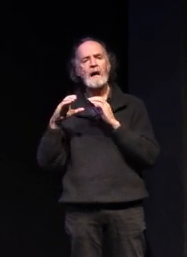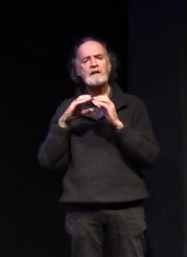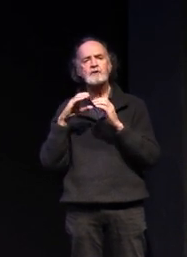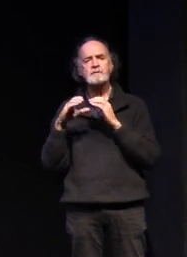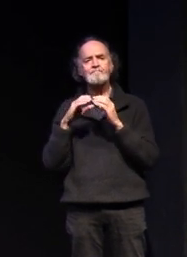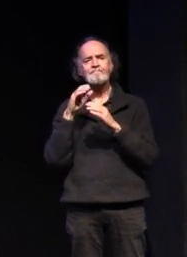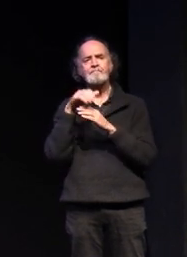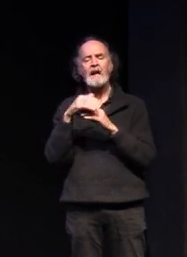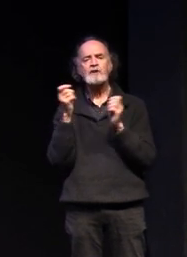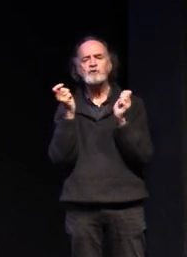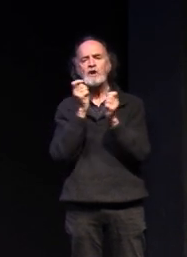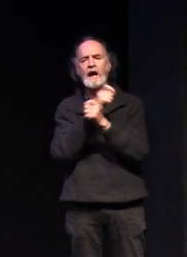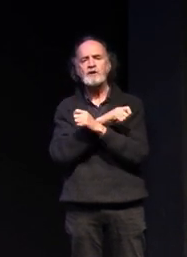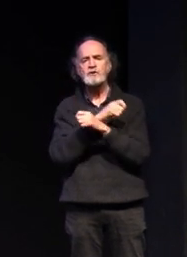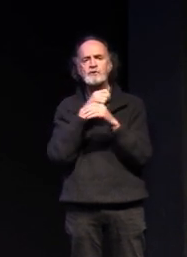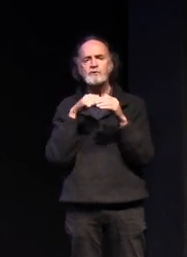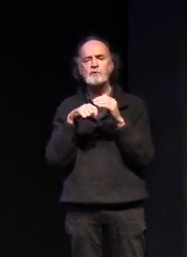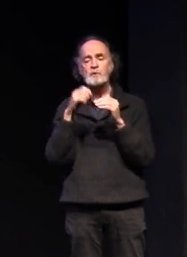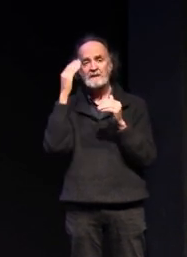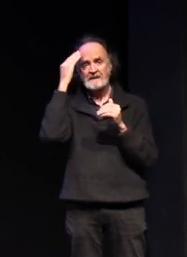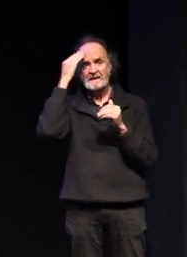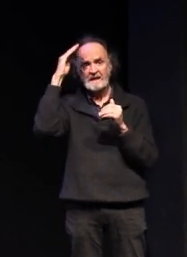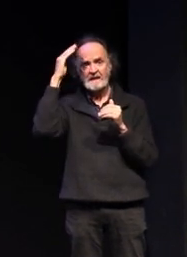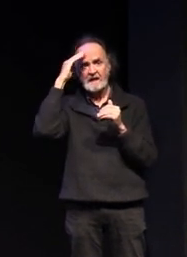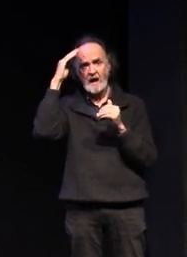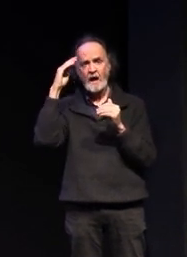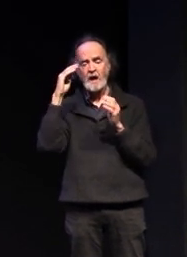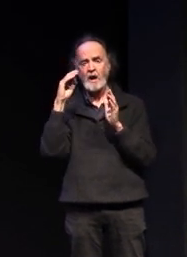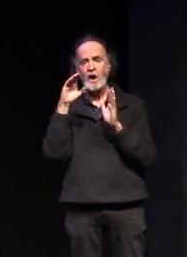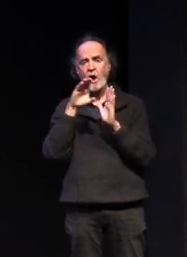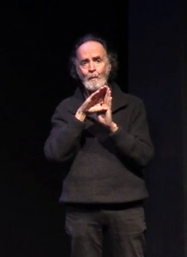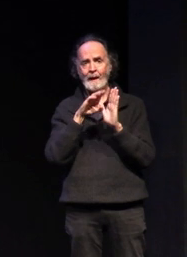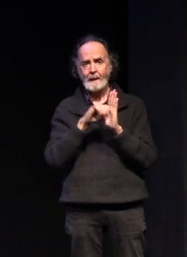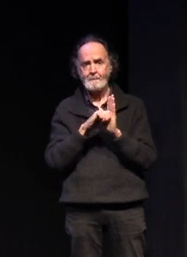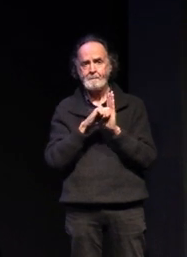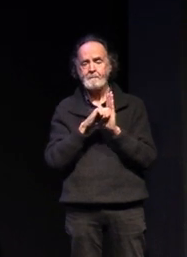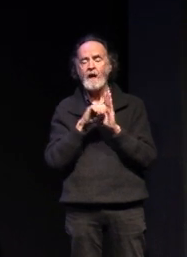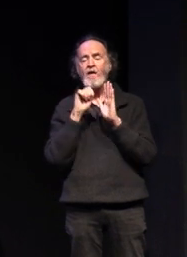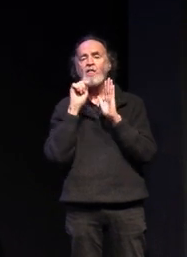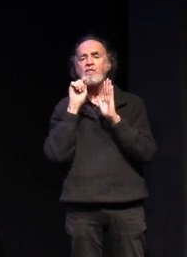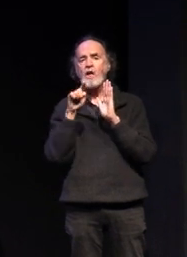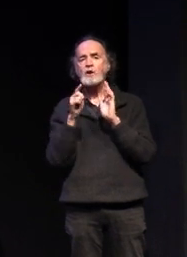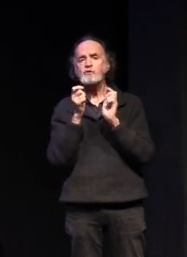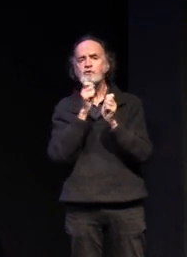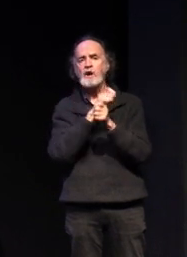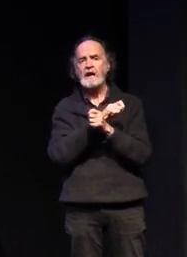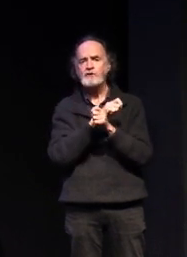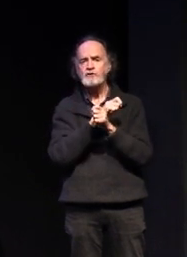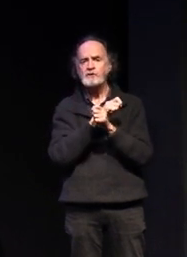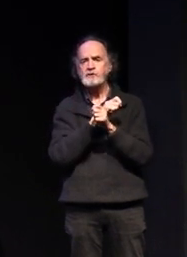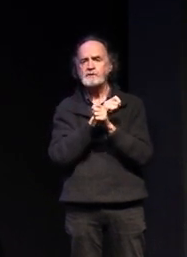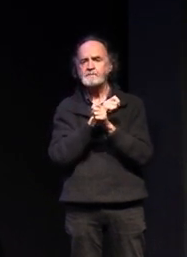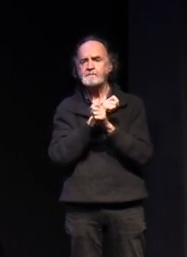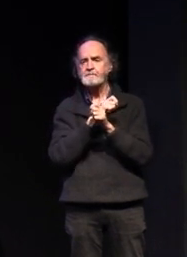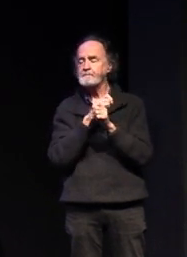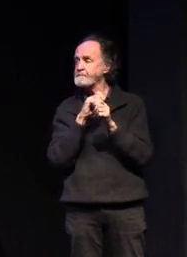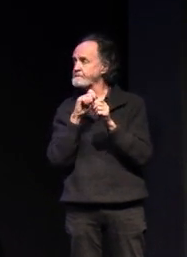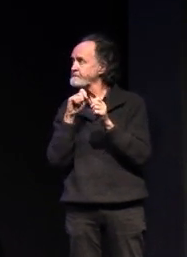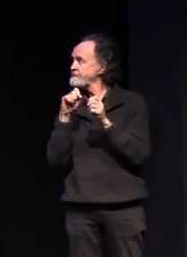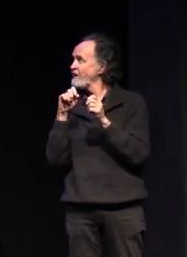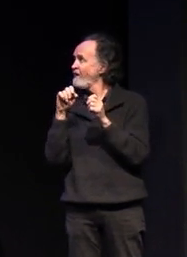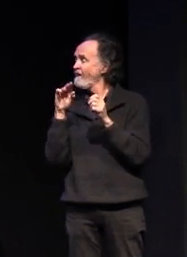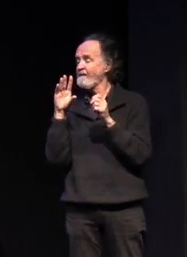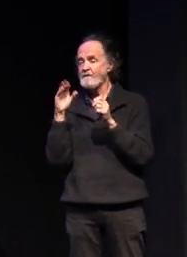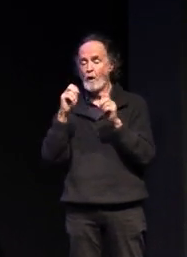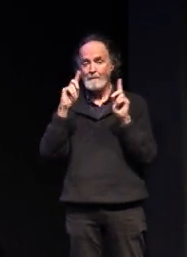changes to the senior uh curriculum those changes are staged from now until